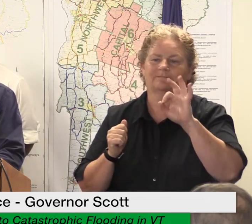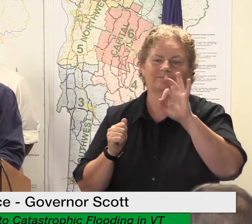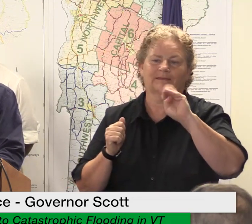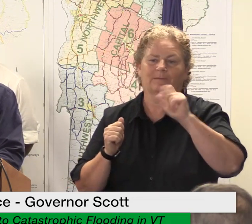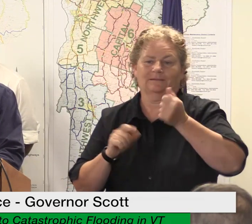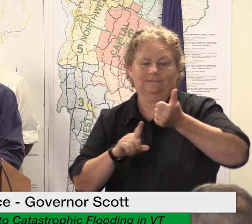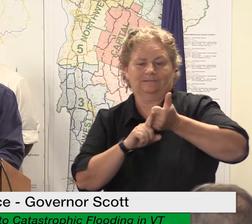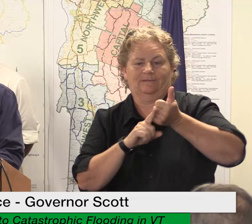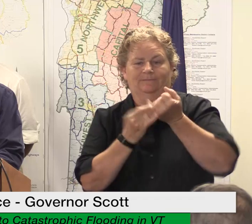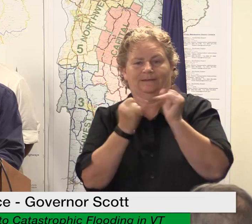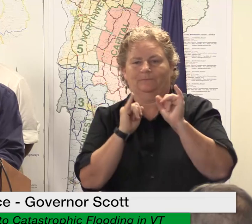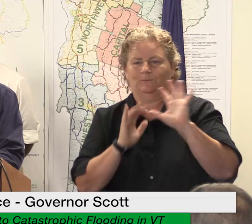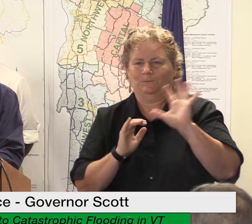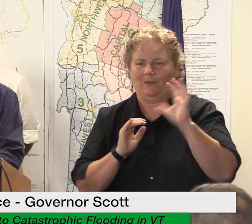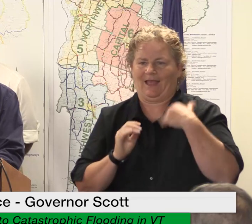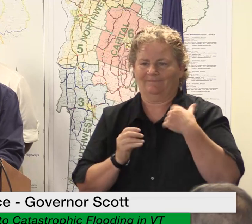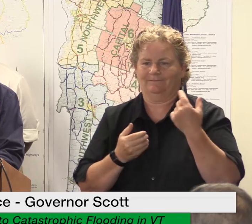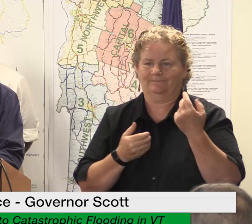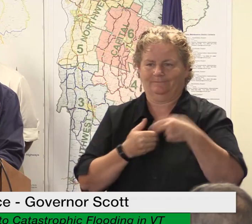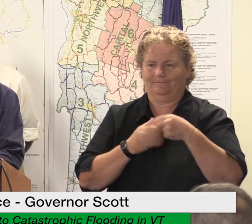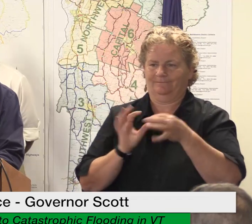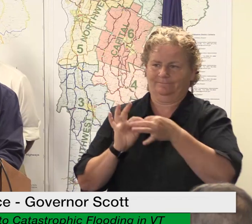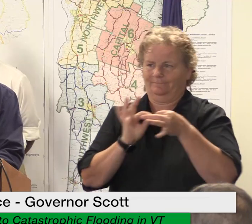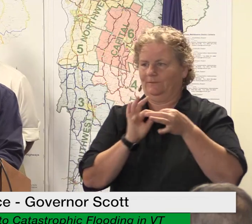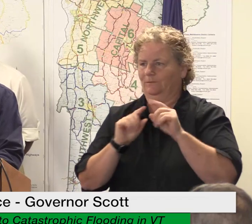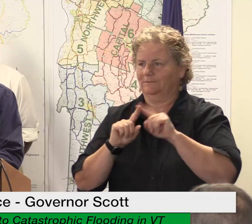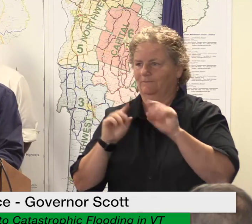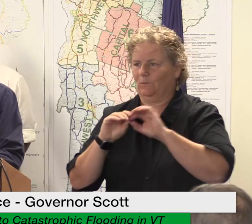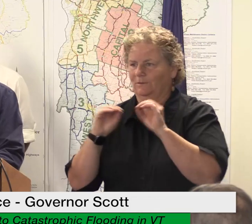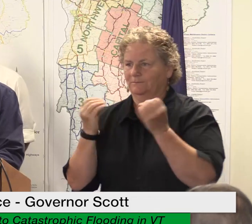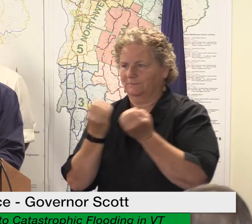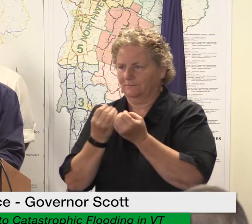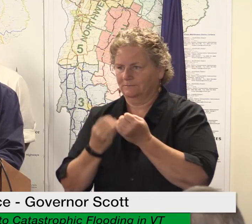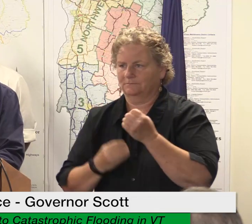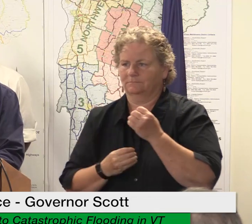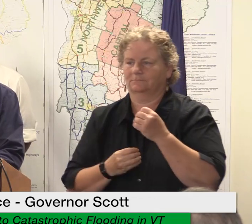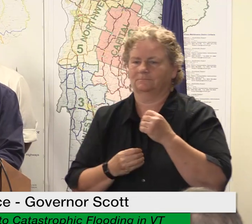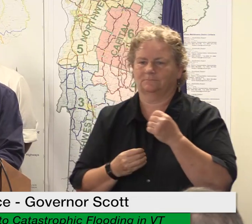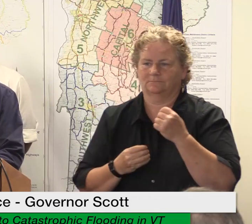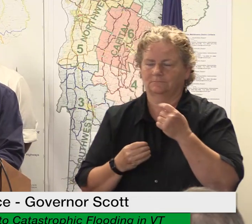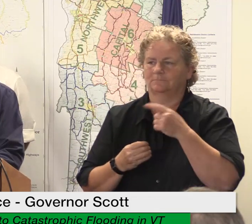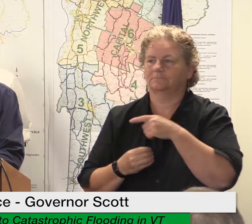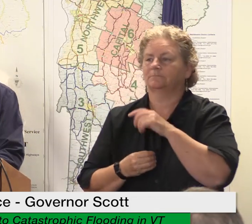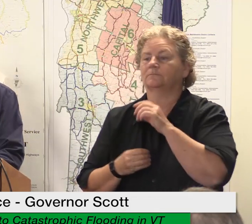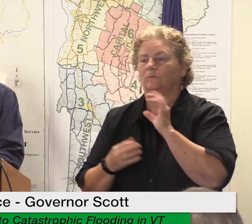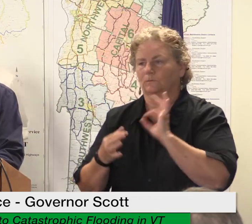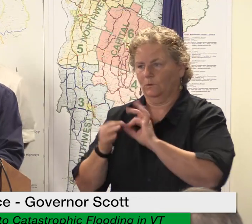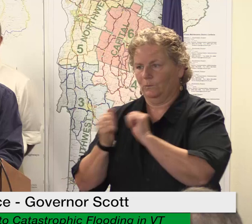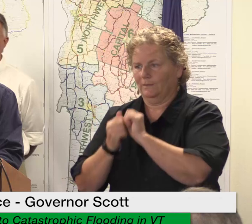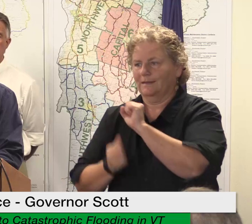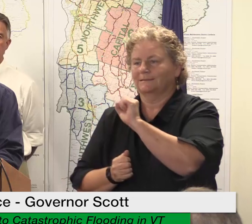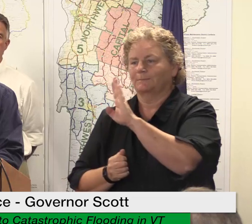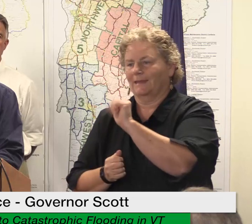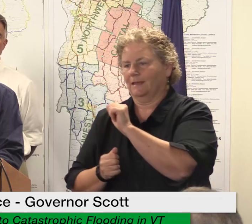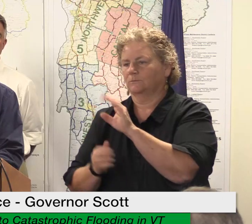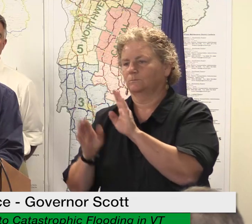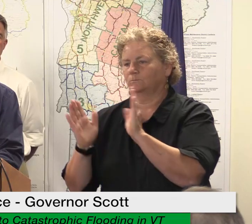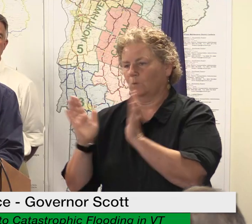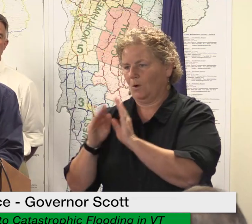business administration who are both in our disaster recovery centers they also have their business recovery centers